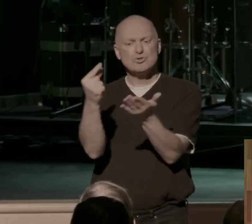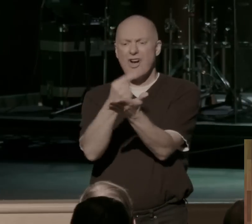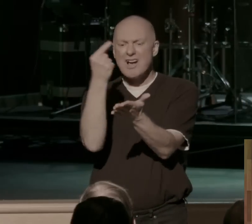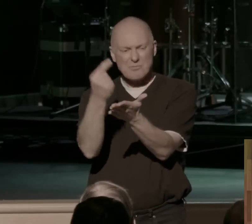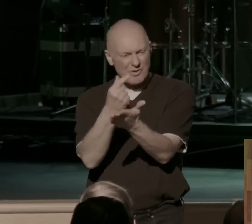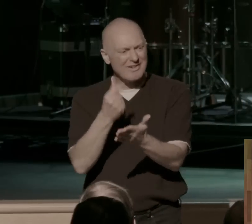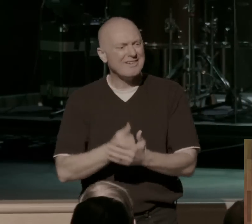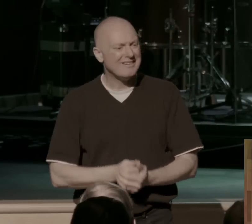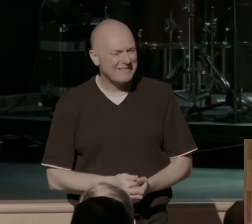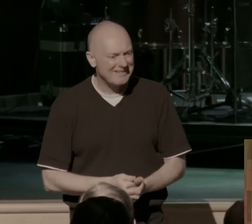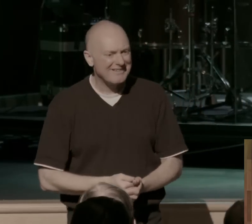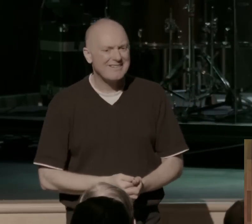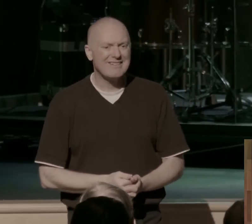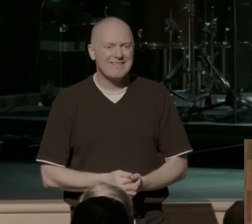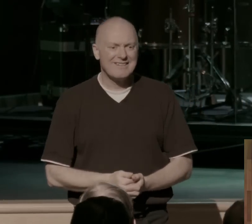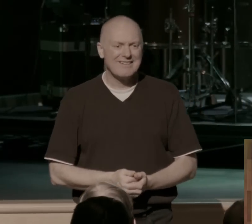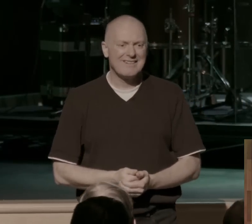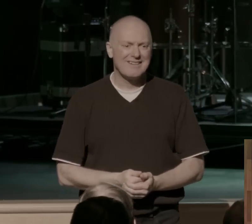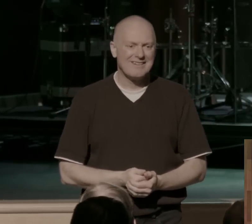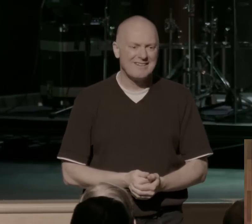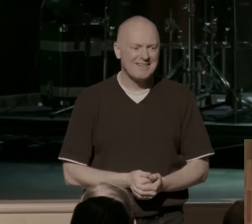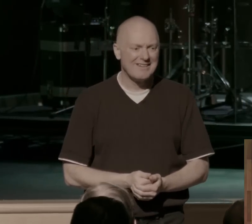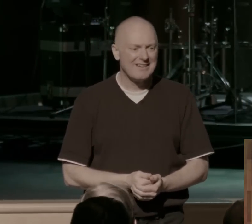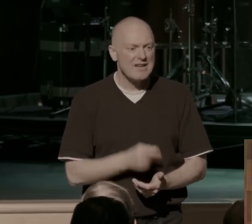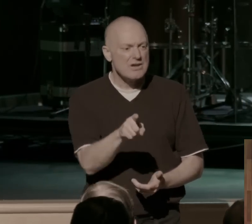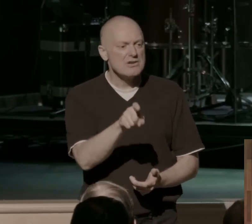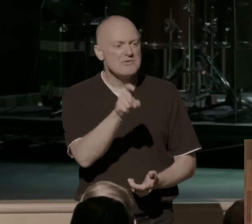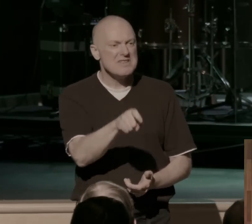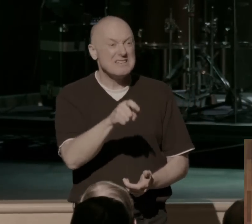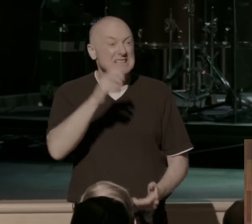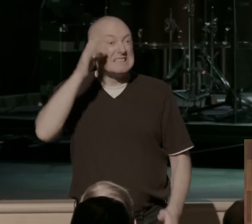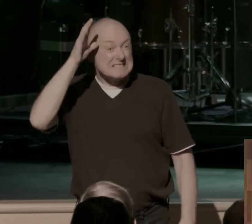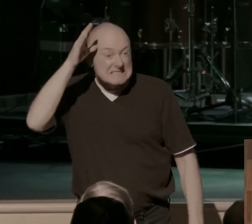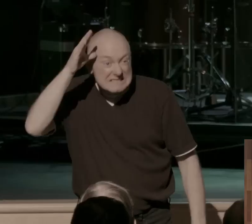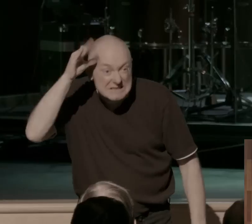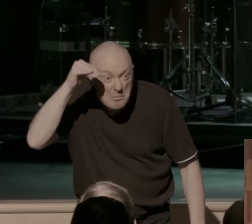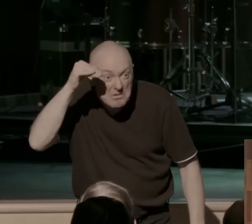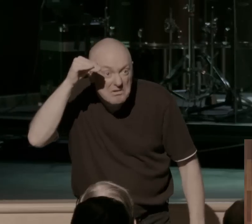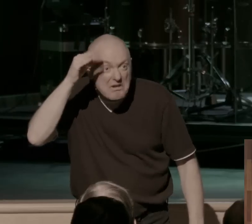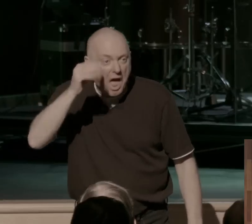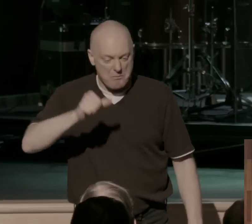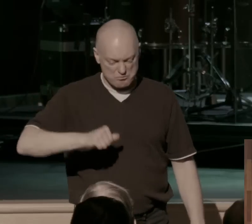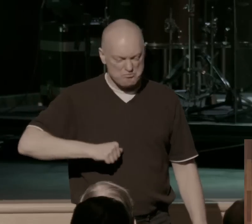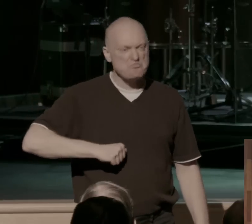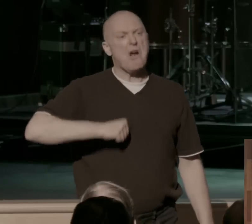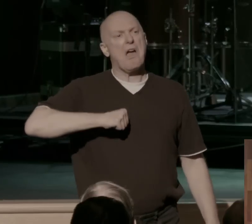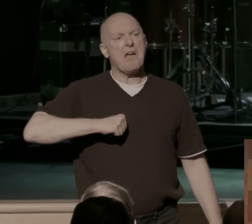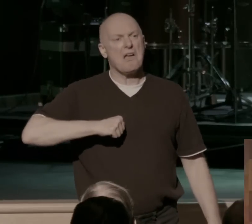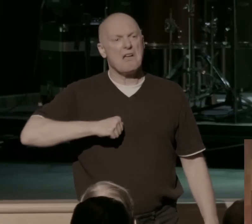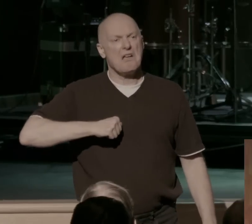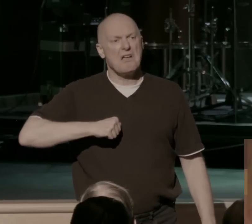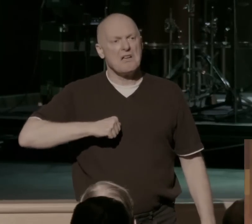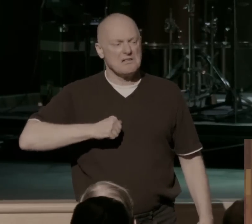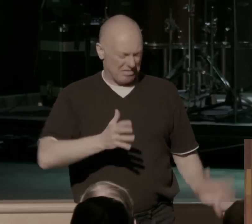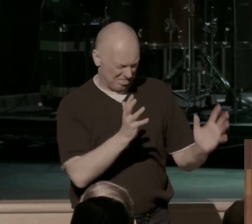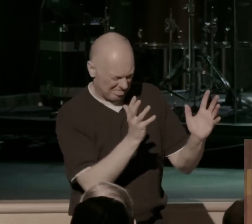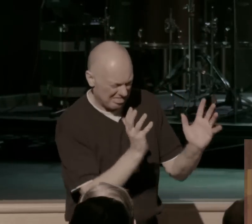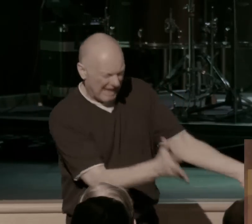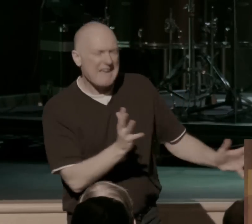Do you need to leave stubbornness and pride? Maybe tonight find surrender and brokenness and